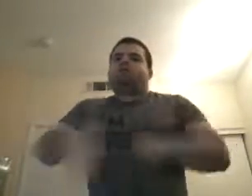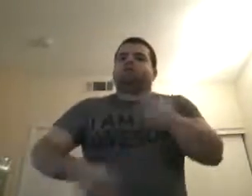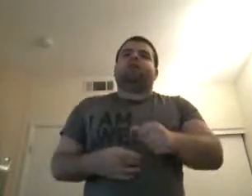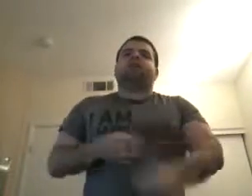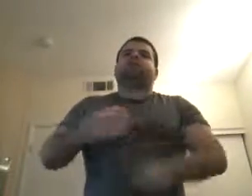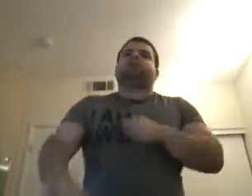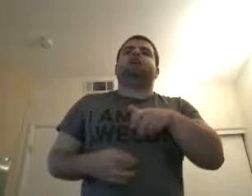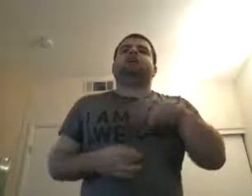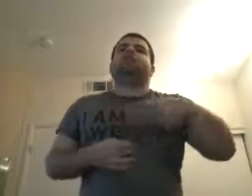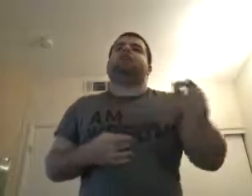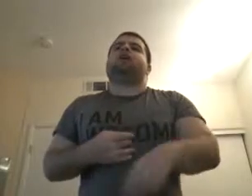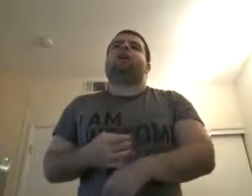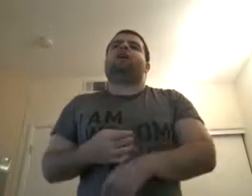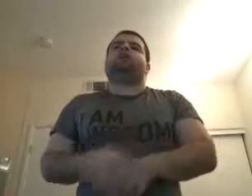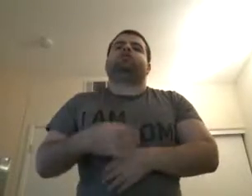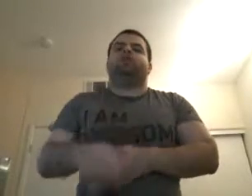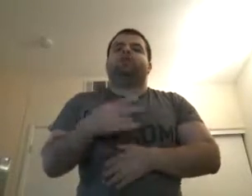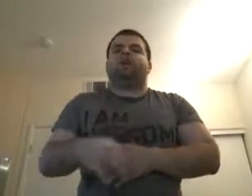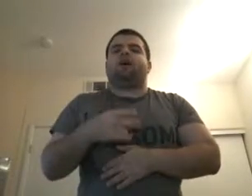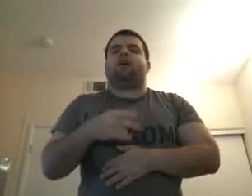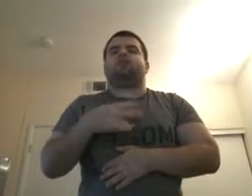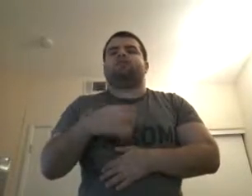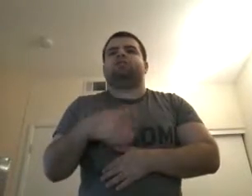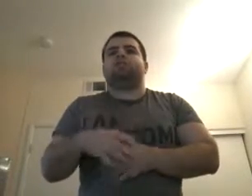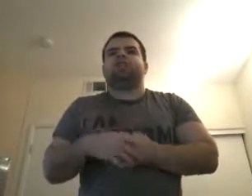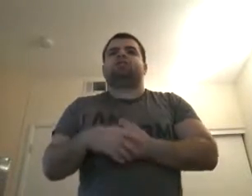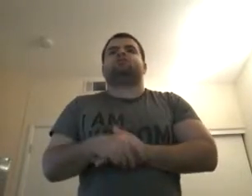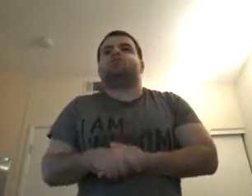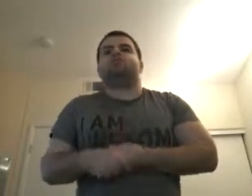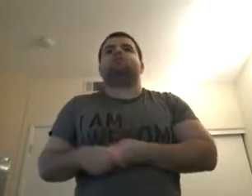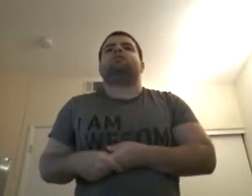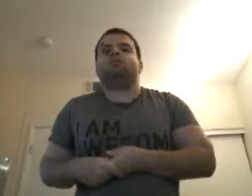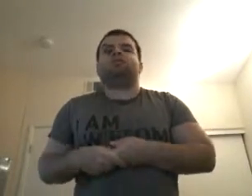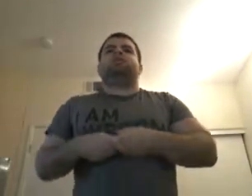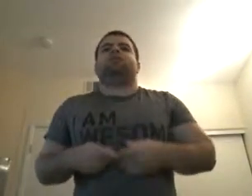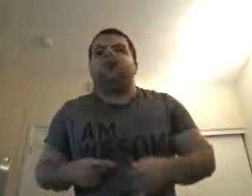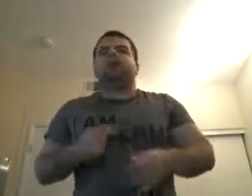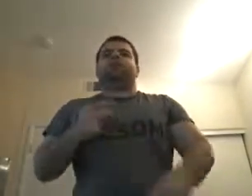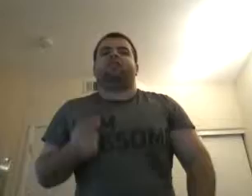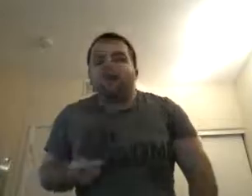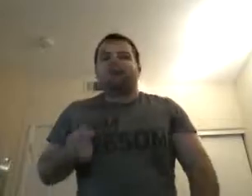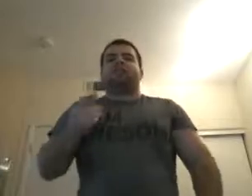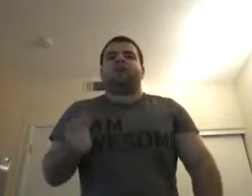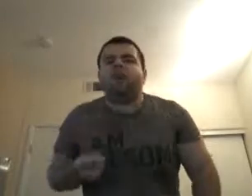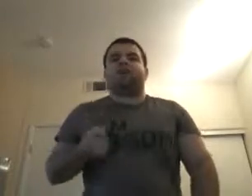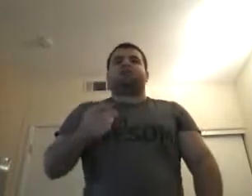As the lights fall around. I know I say that. Do you better now? She